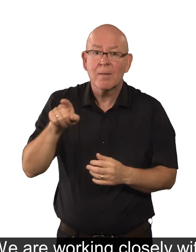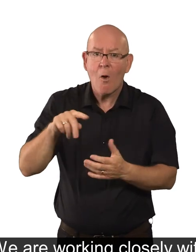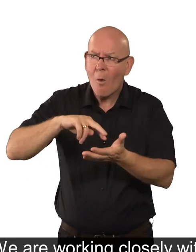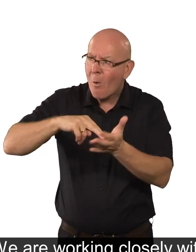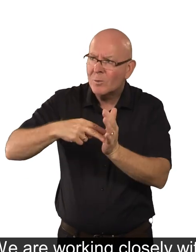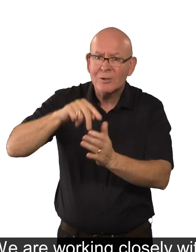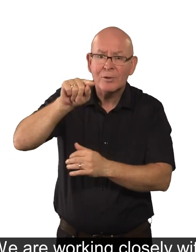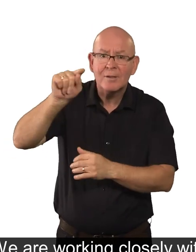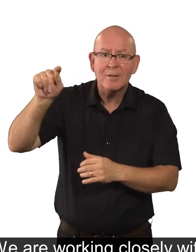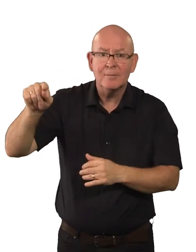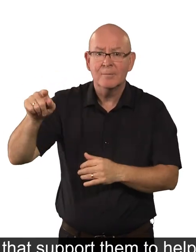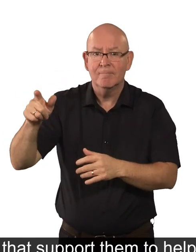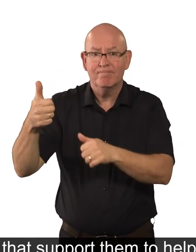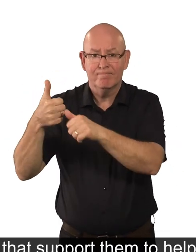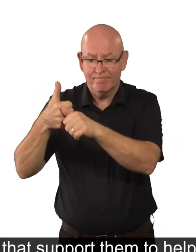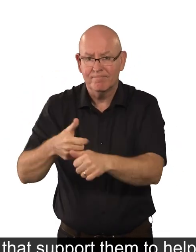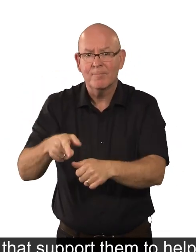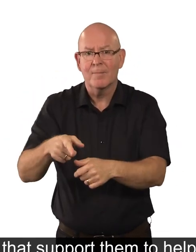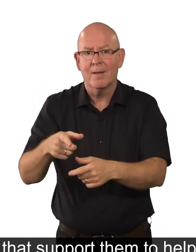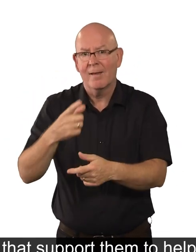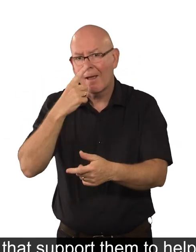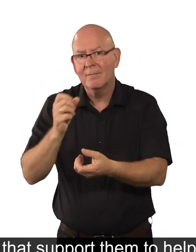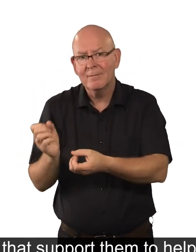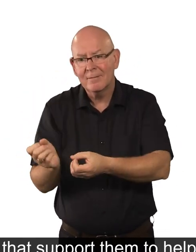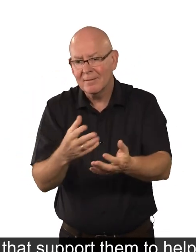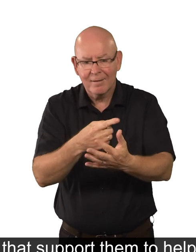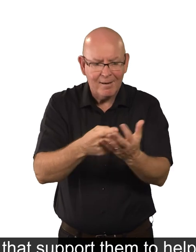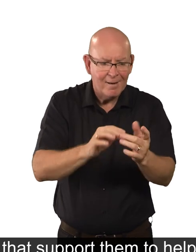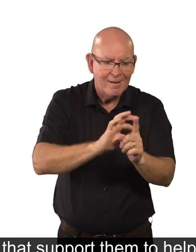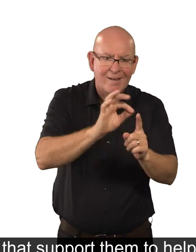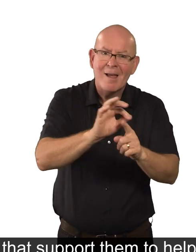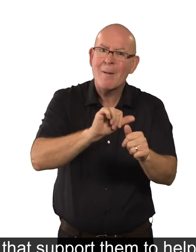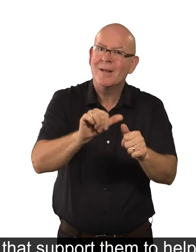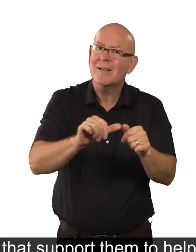and the organisations that support them to help deliver these improvements.